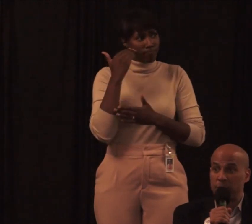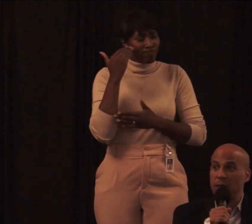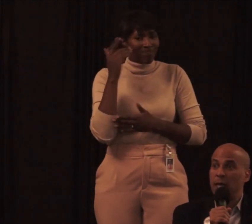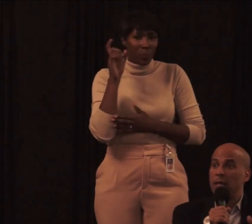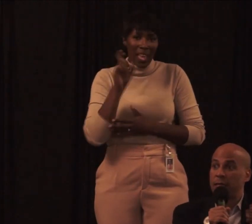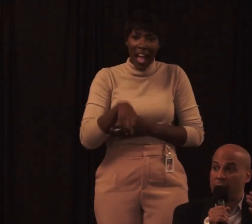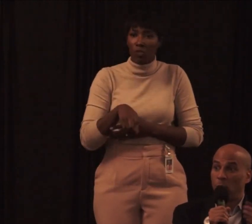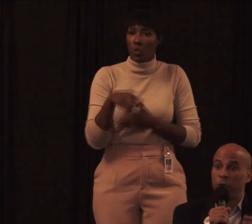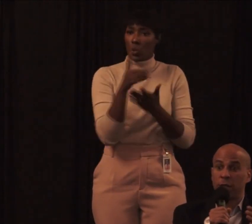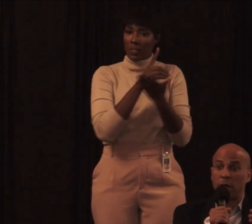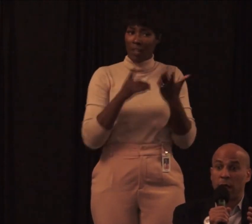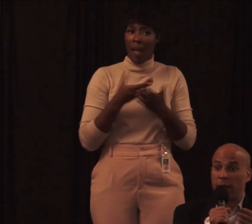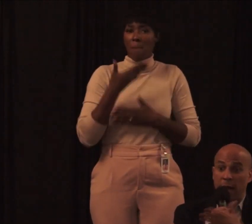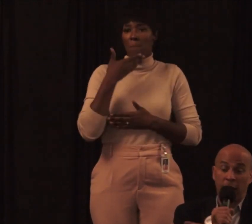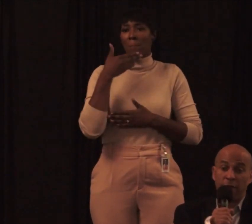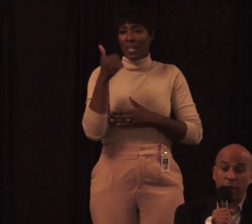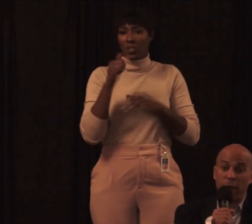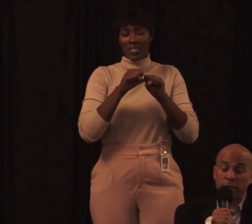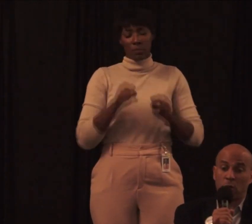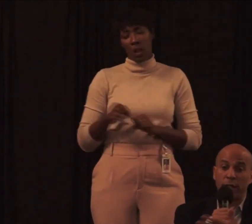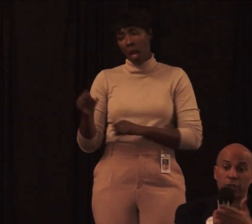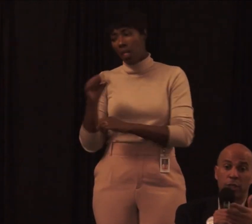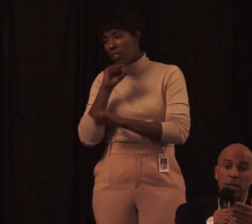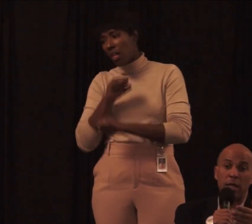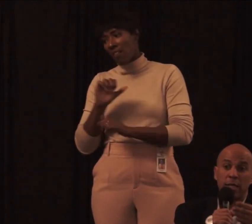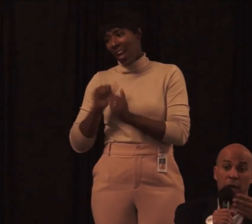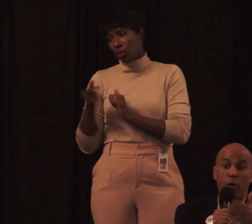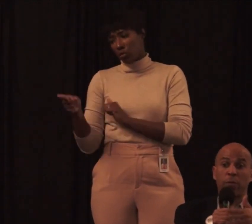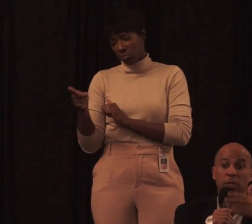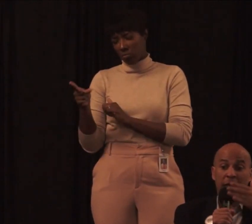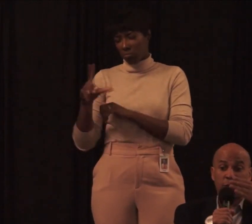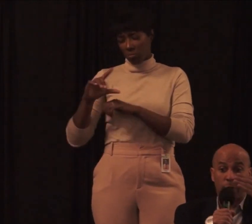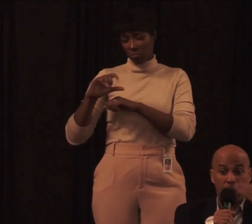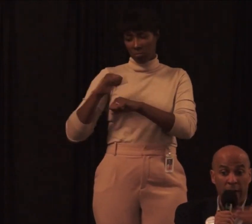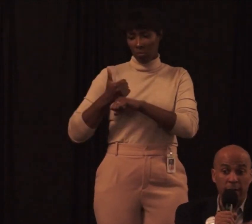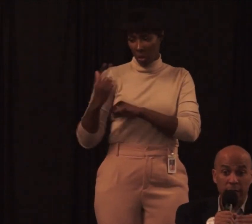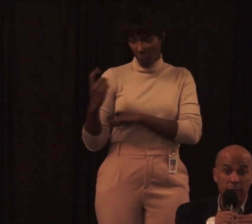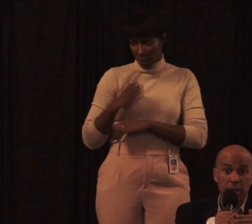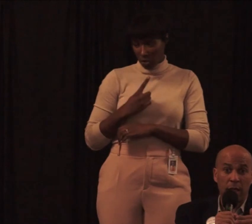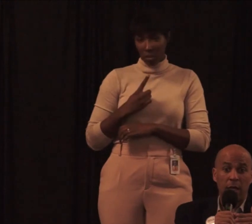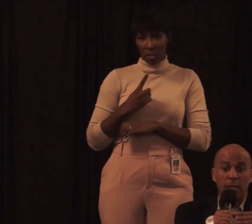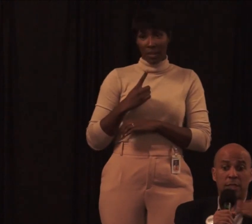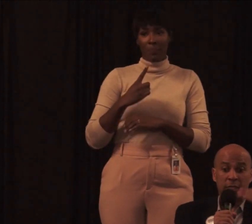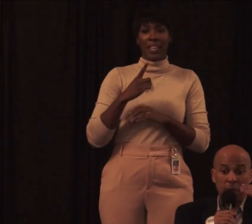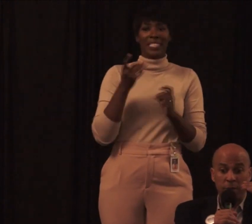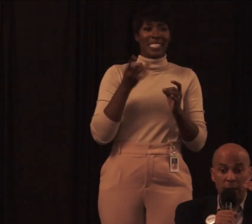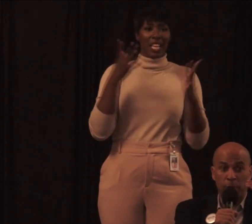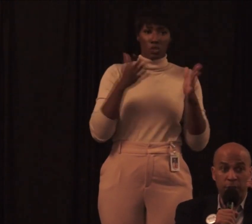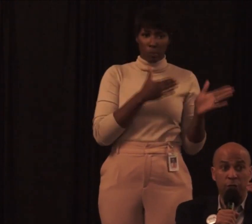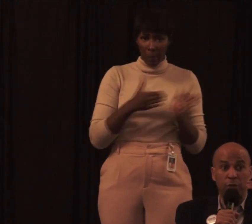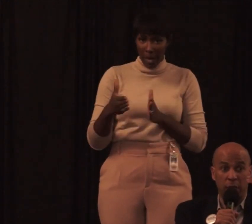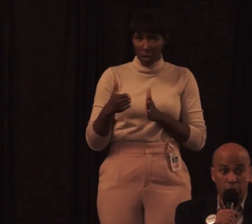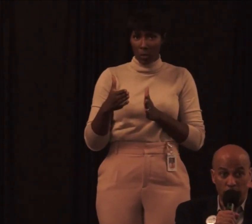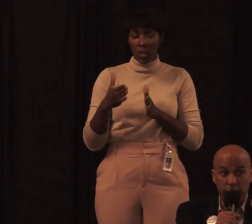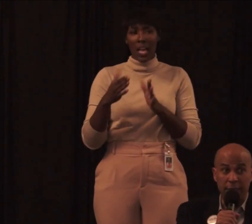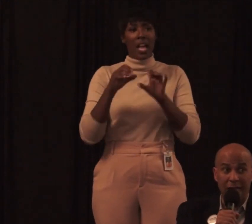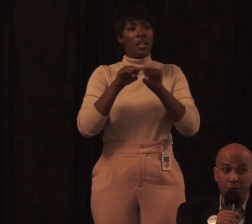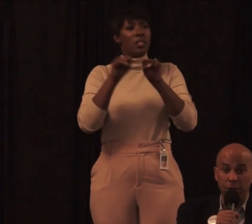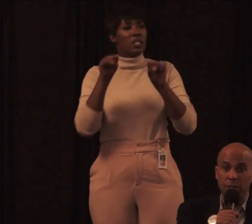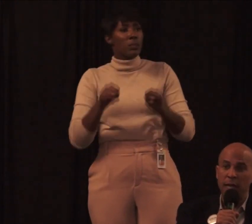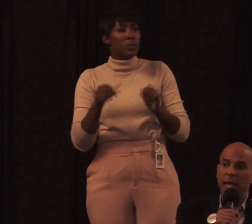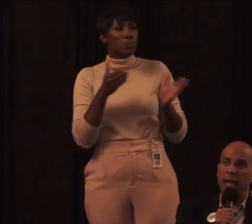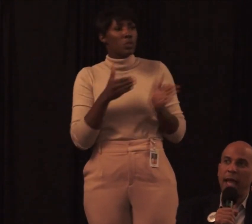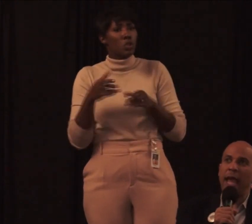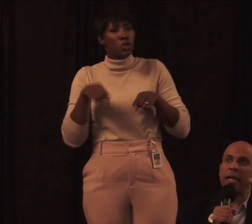systems that dealt with, and I love how you asked the question, dealt with disaster preparedness, systems and procedures during